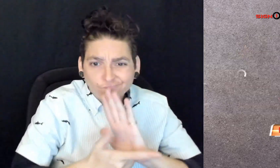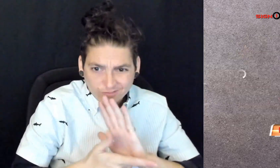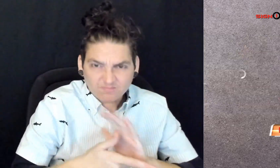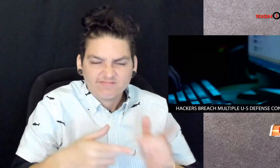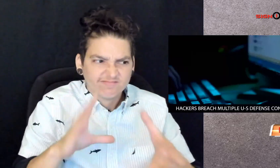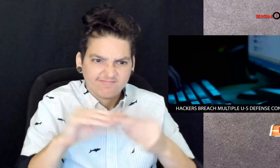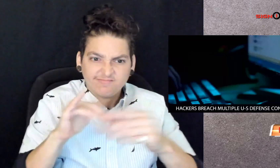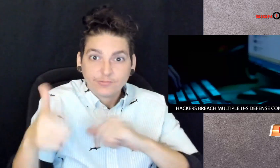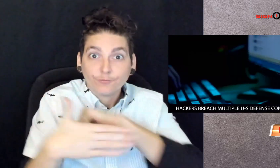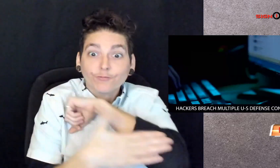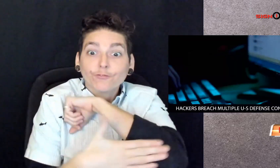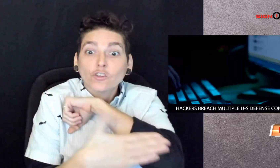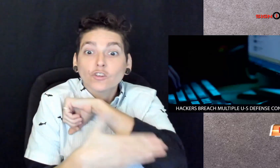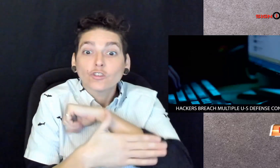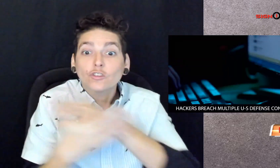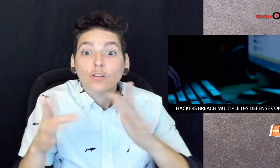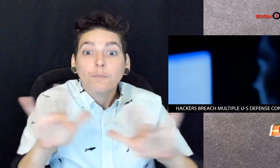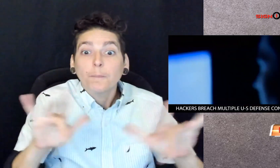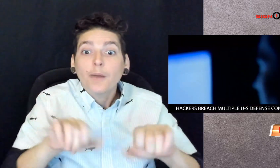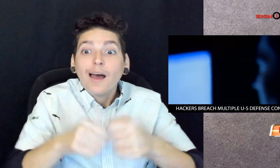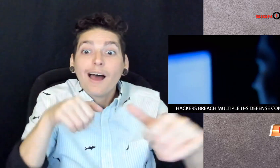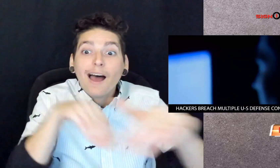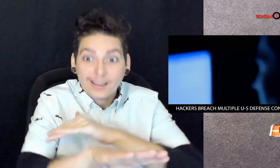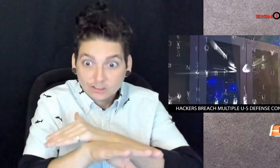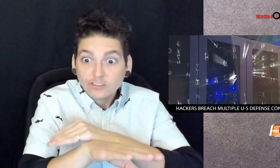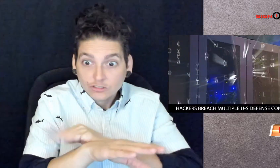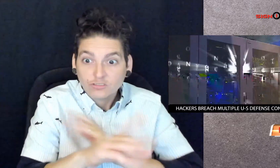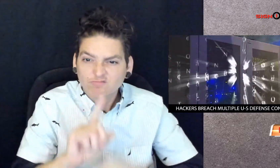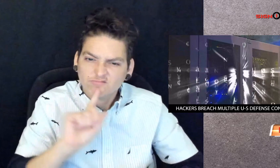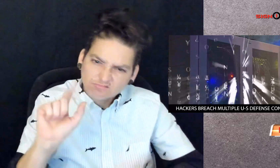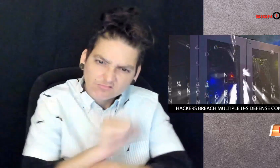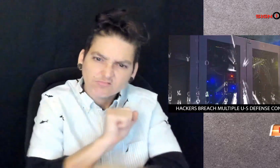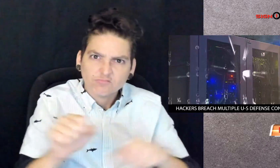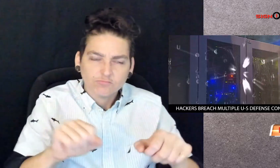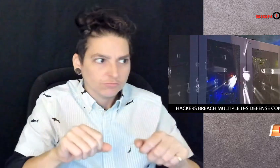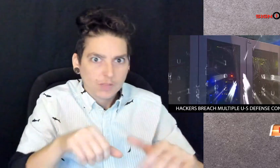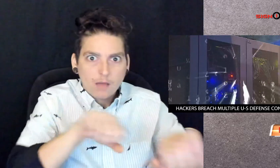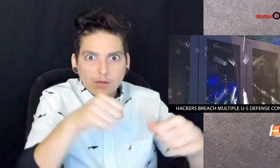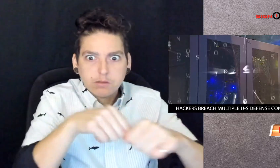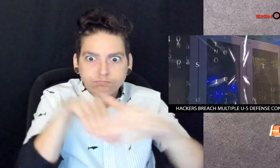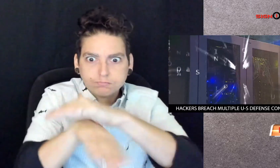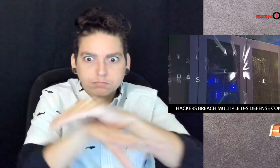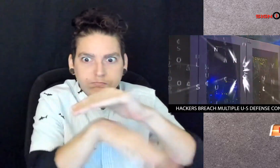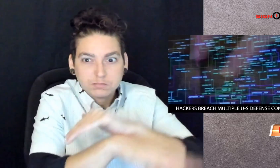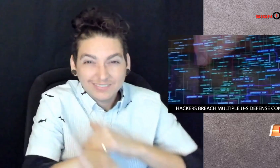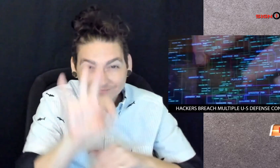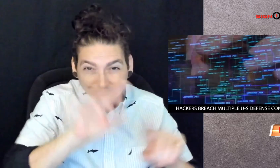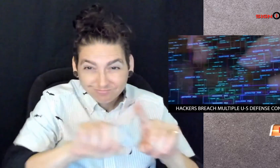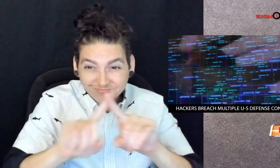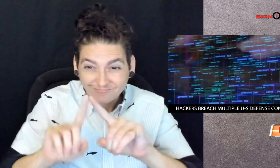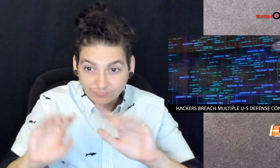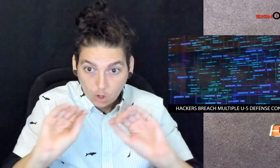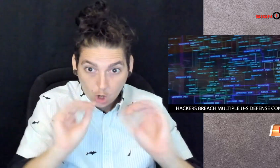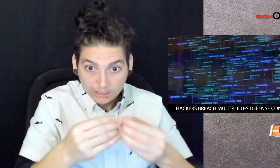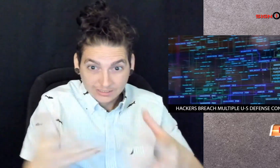A cybersecurity research firm says foreign hackers have breached nine organizations